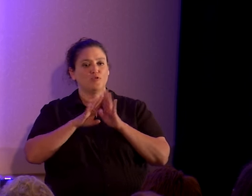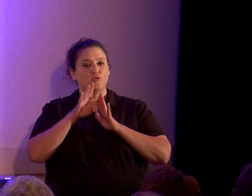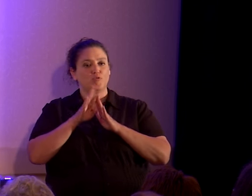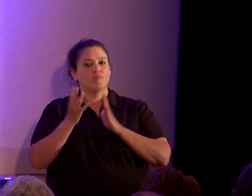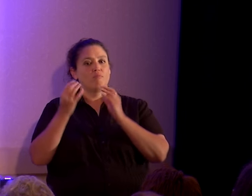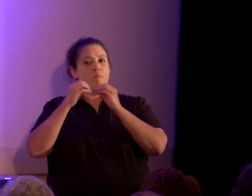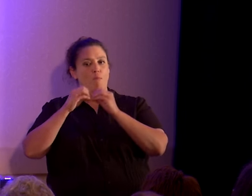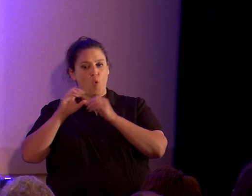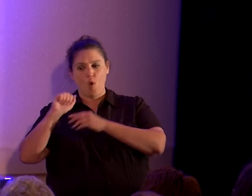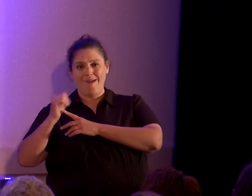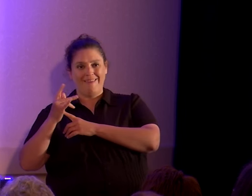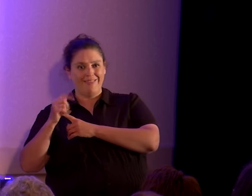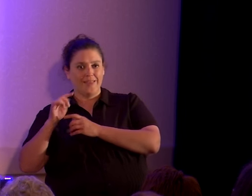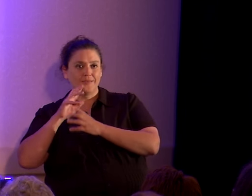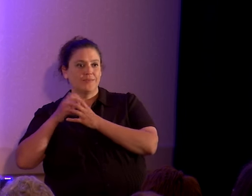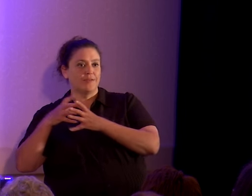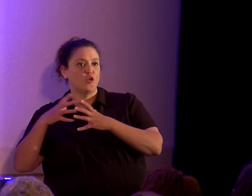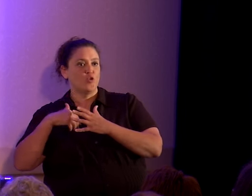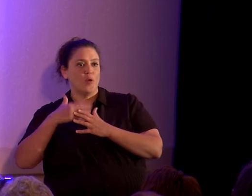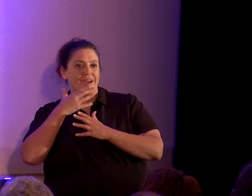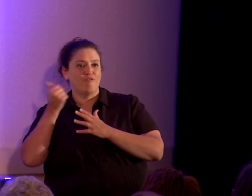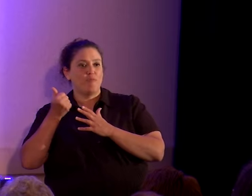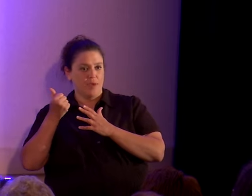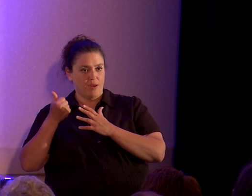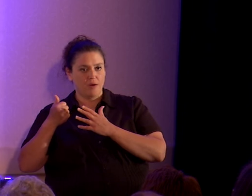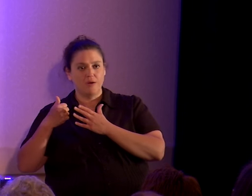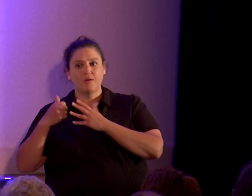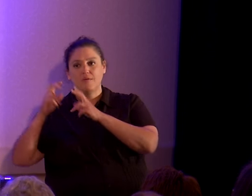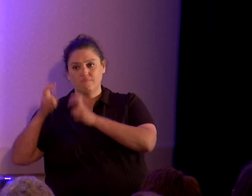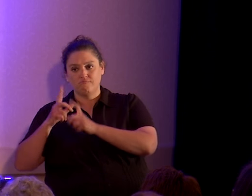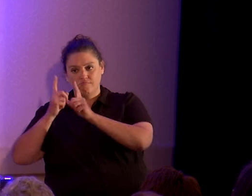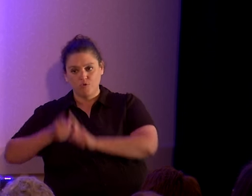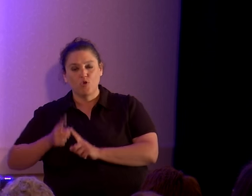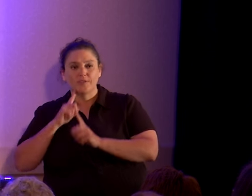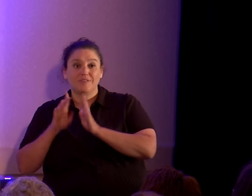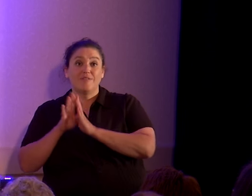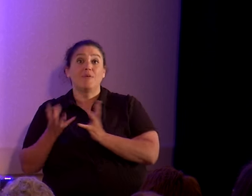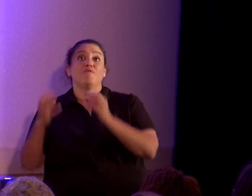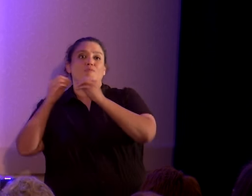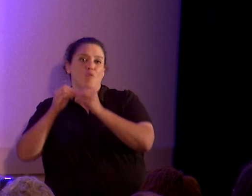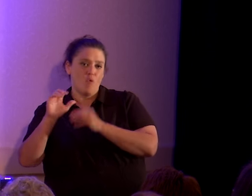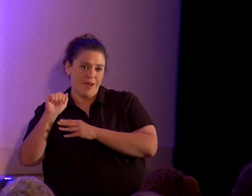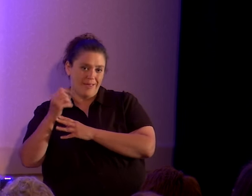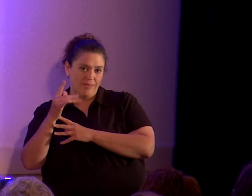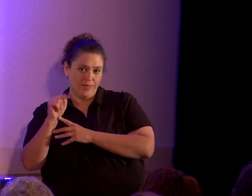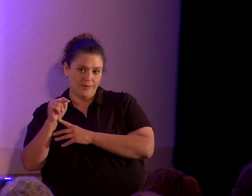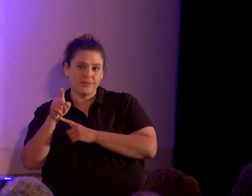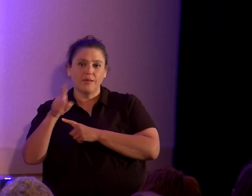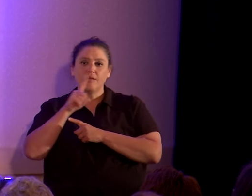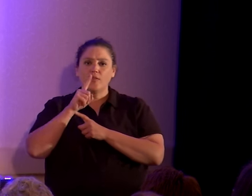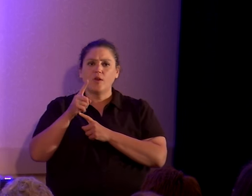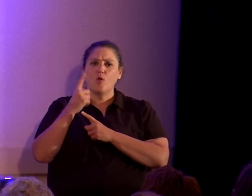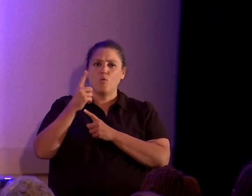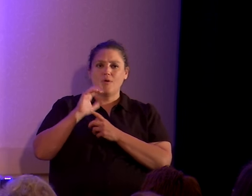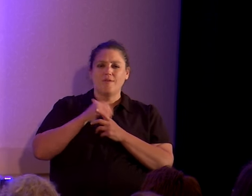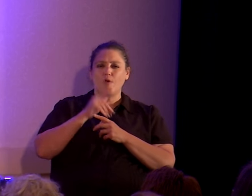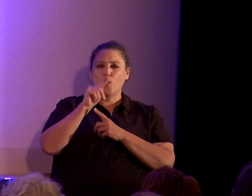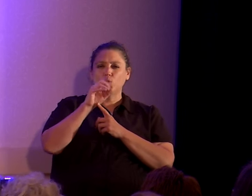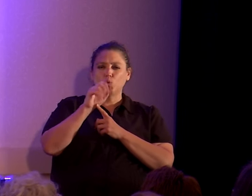who have better arguments to create more atheists. They're one of many tools at our disposal.